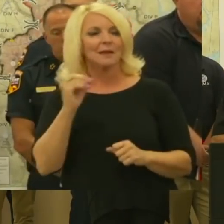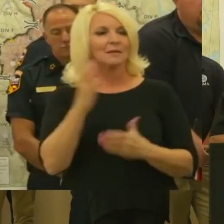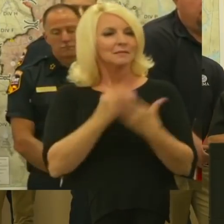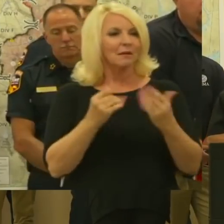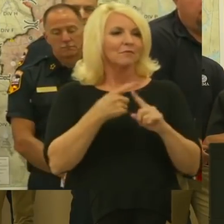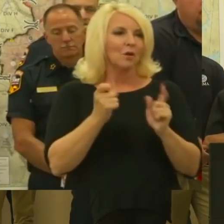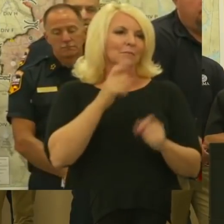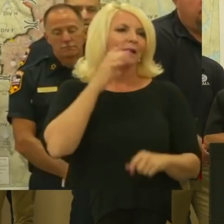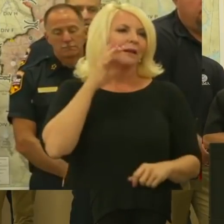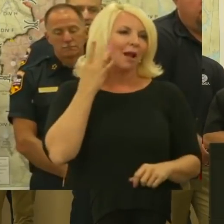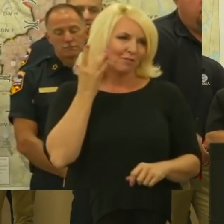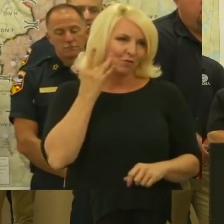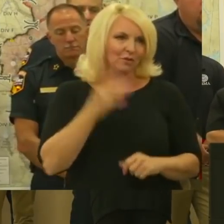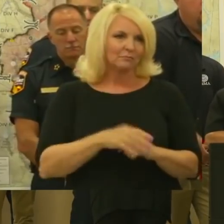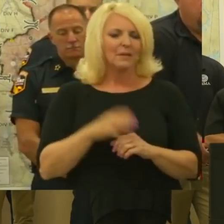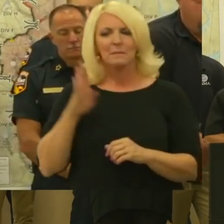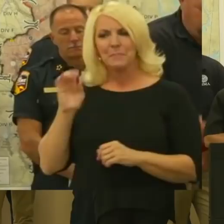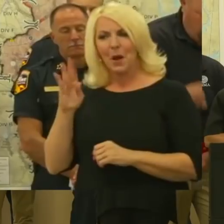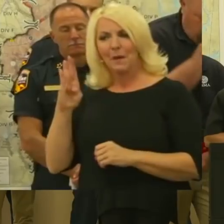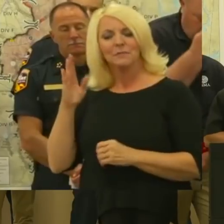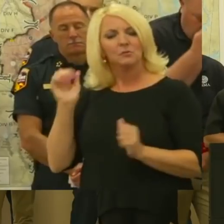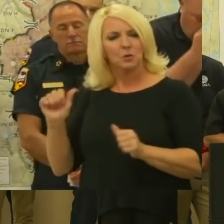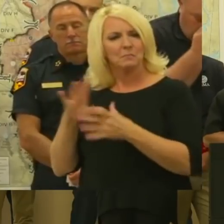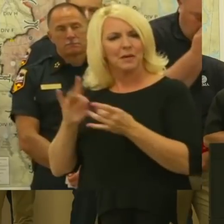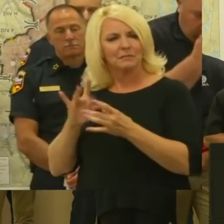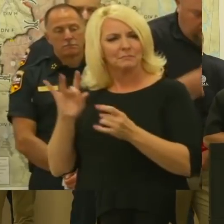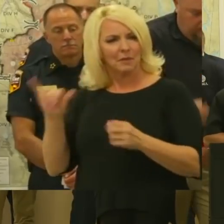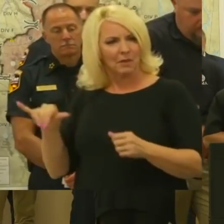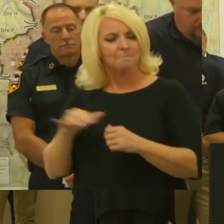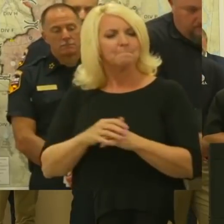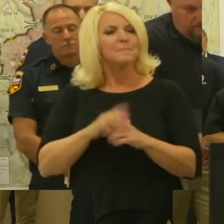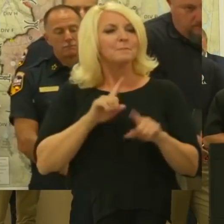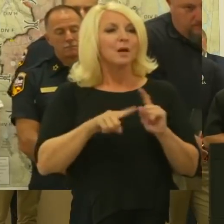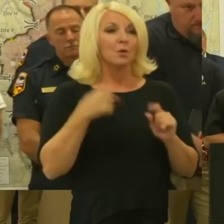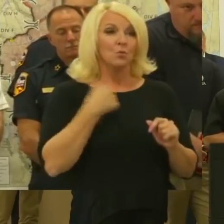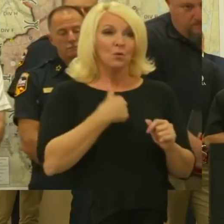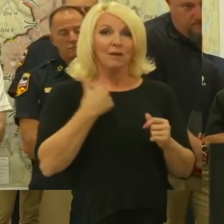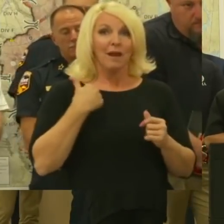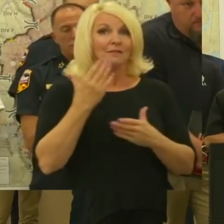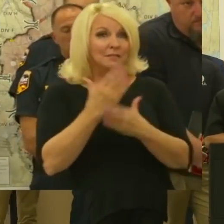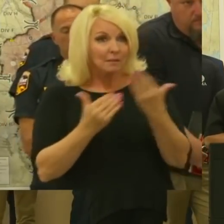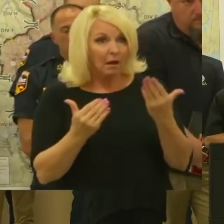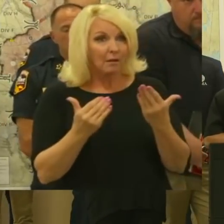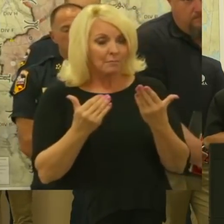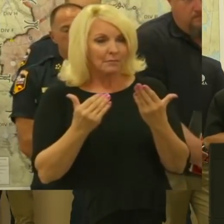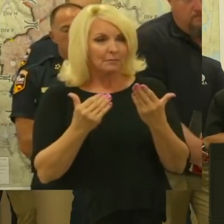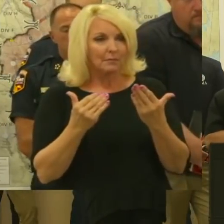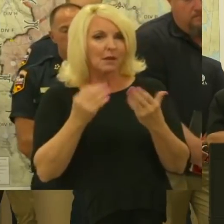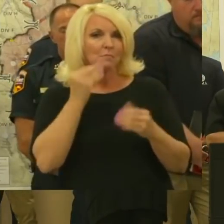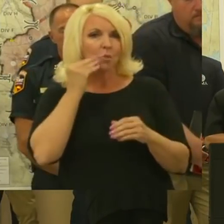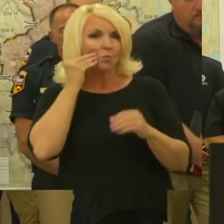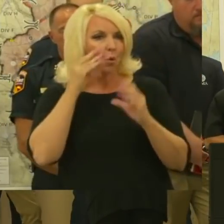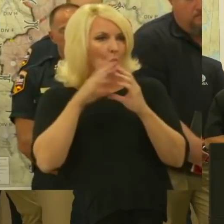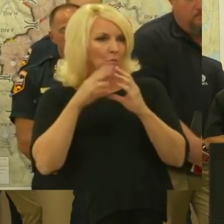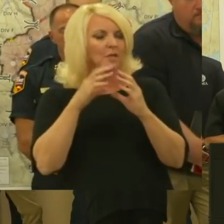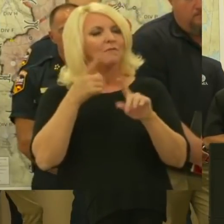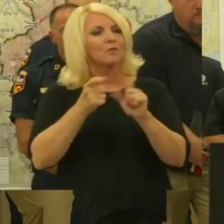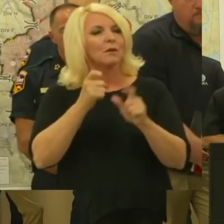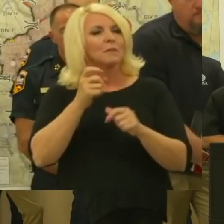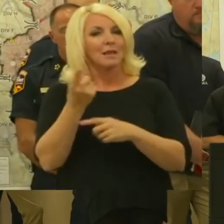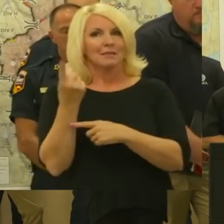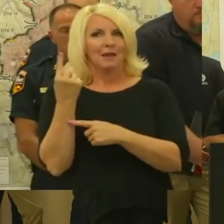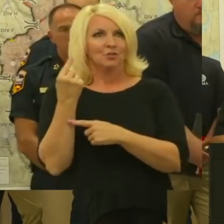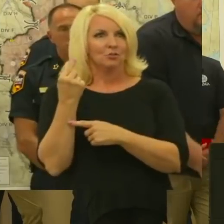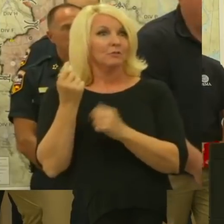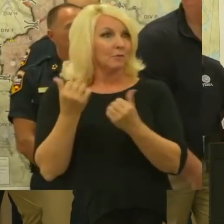speak to that. And and then we would need to bring those in. It just so happens we had some some extra here from last year's fires, and it just gives us a step forward